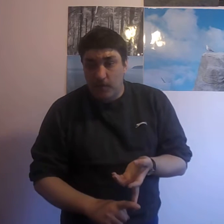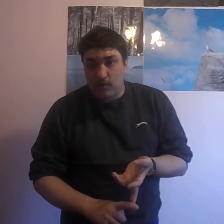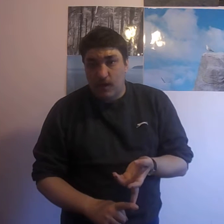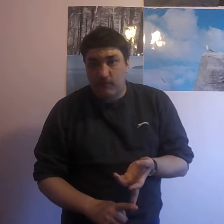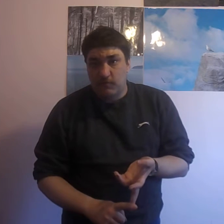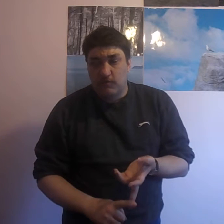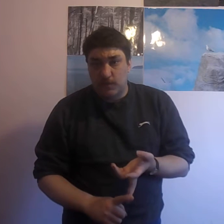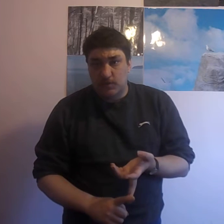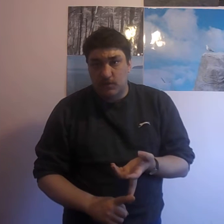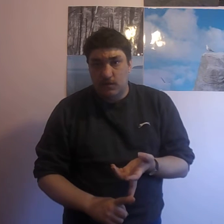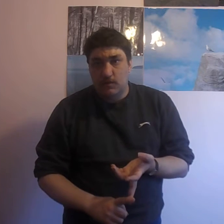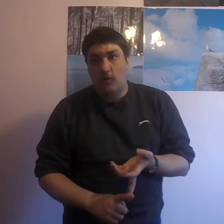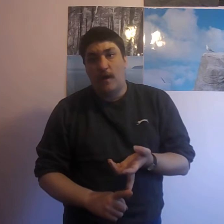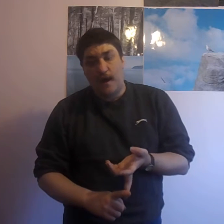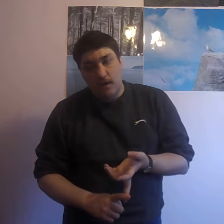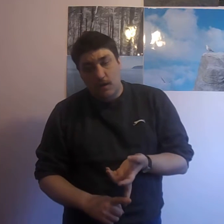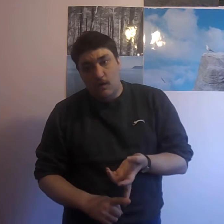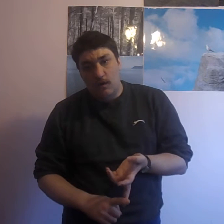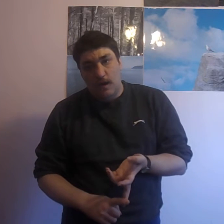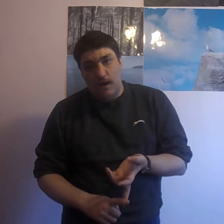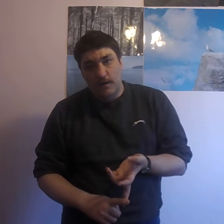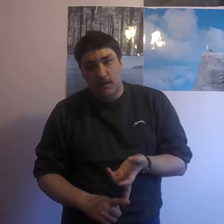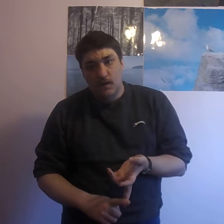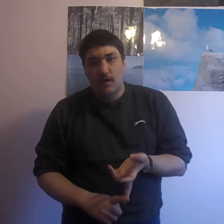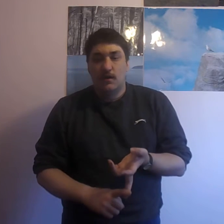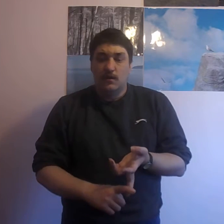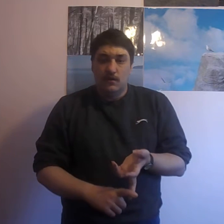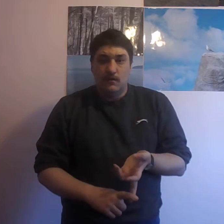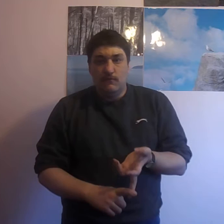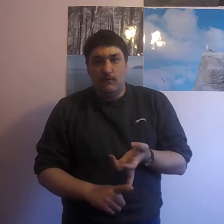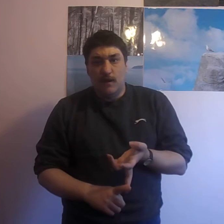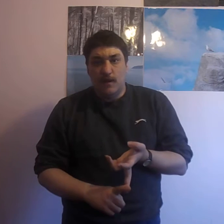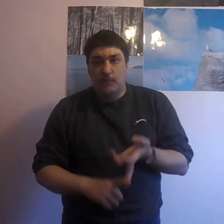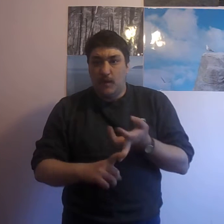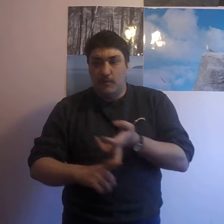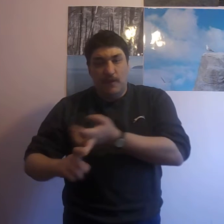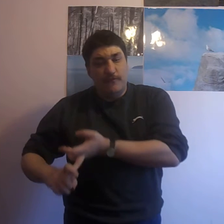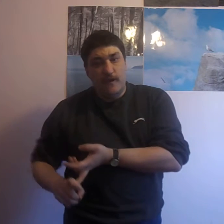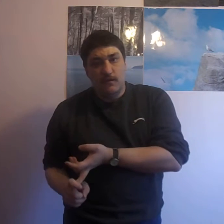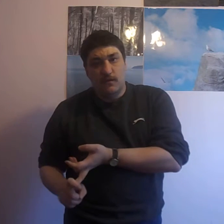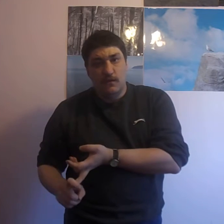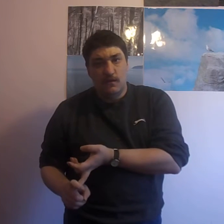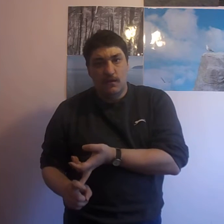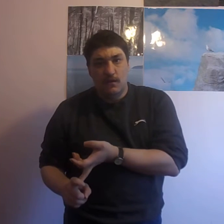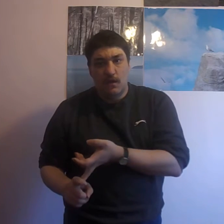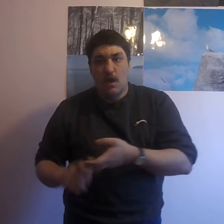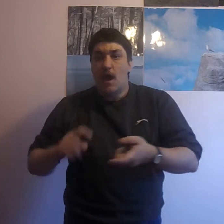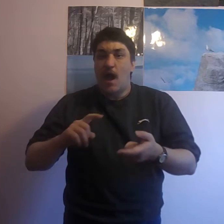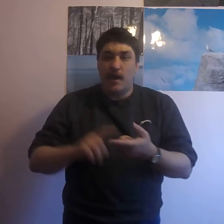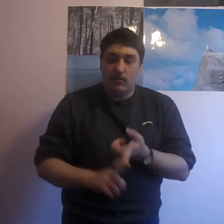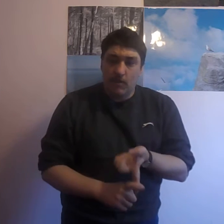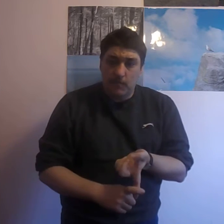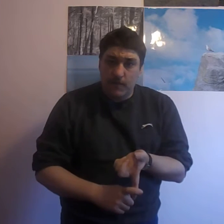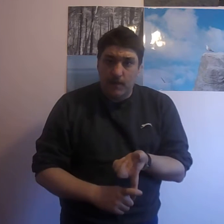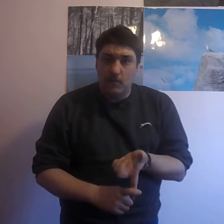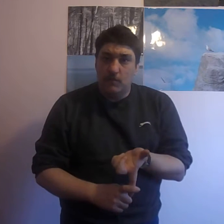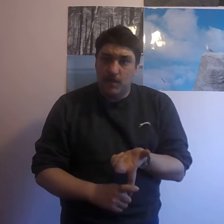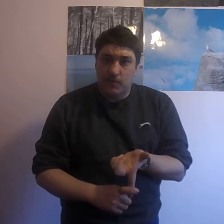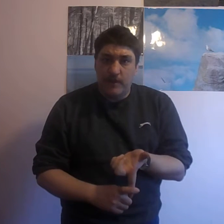Live subscription so that I could go online, right, and play with my friends. And on top of that they want me to pay for